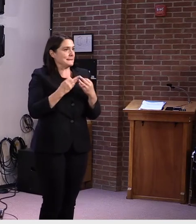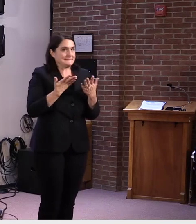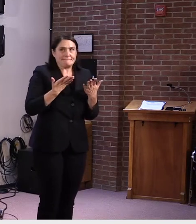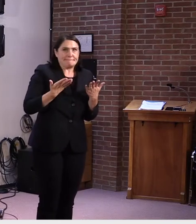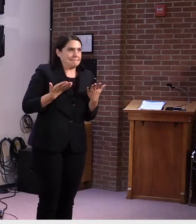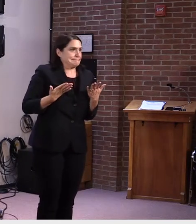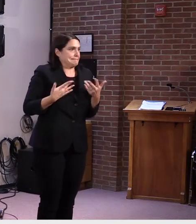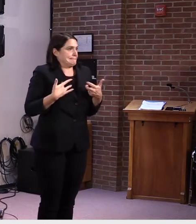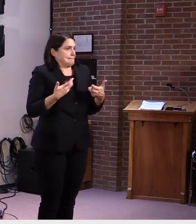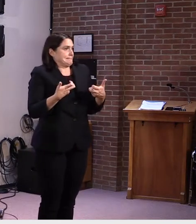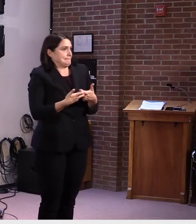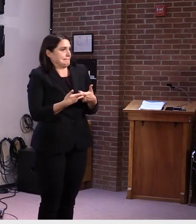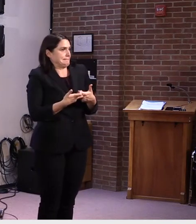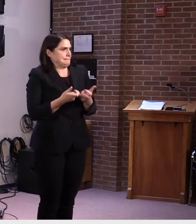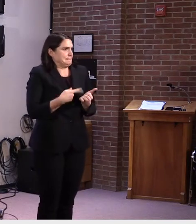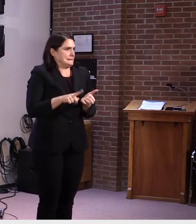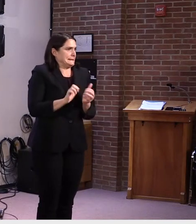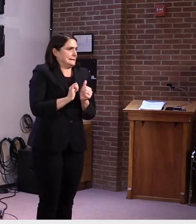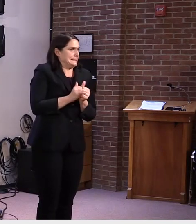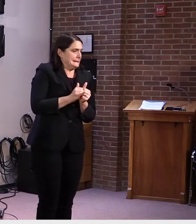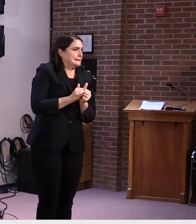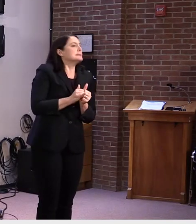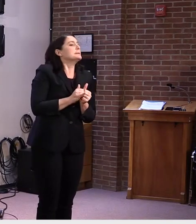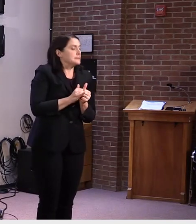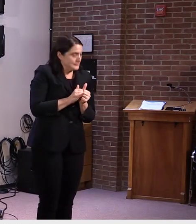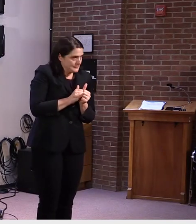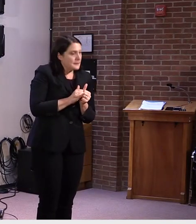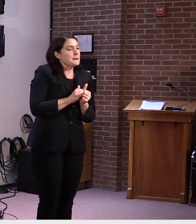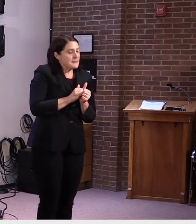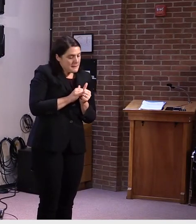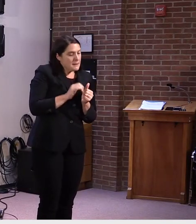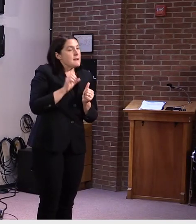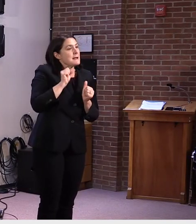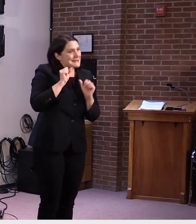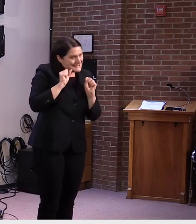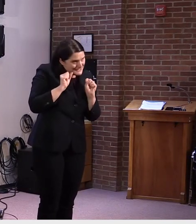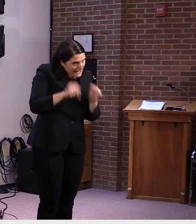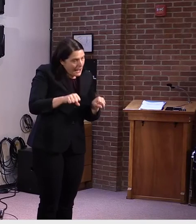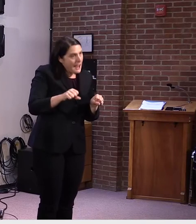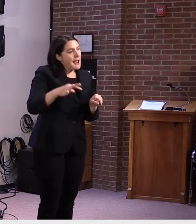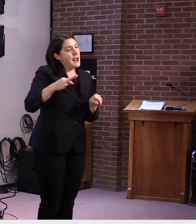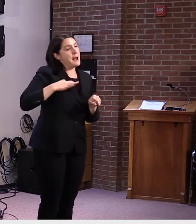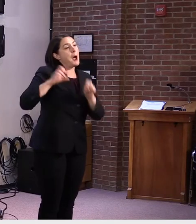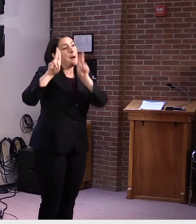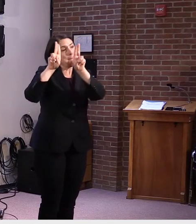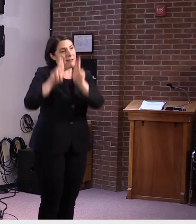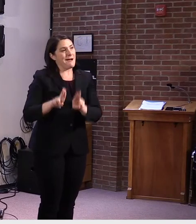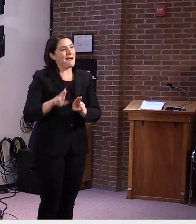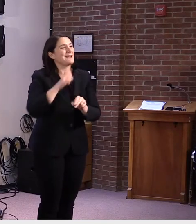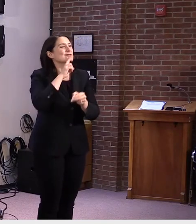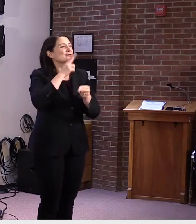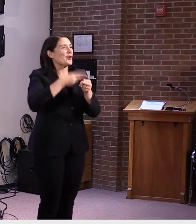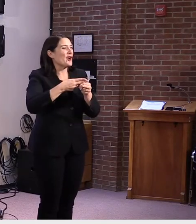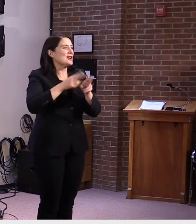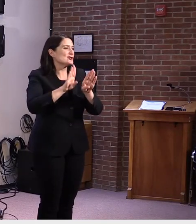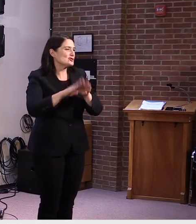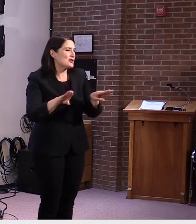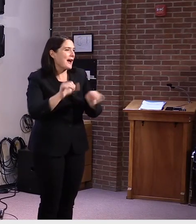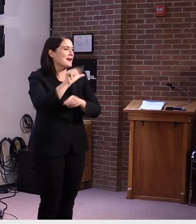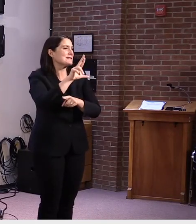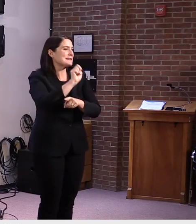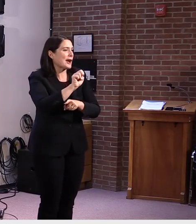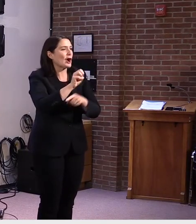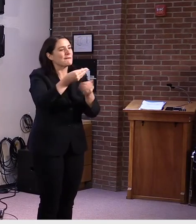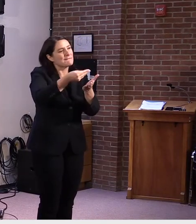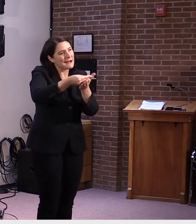paying for child care can apply for, and I said this a little while before, for the child care financial assistance